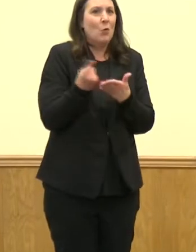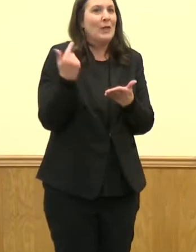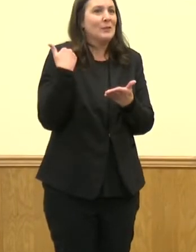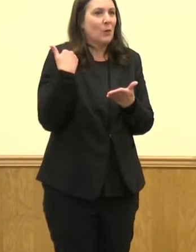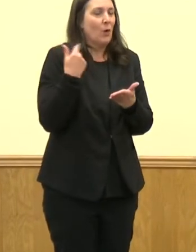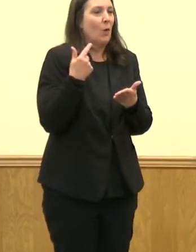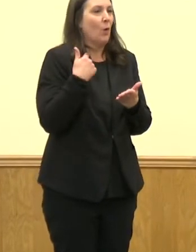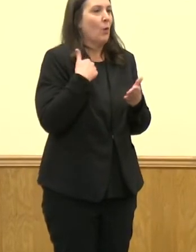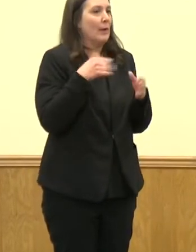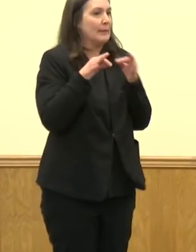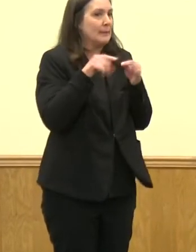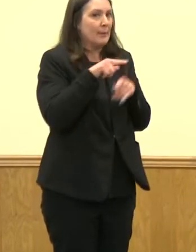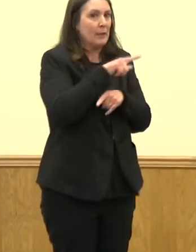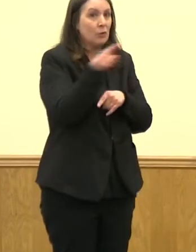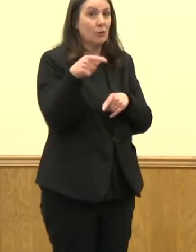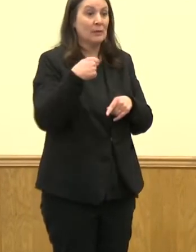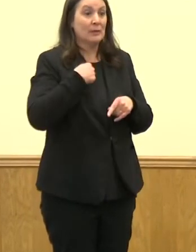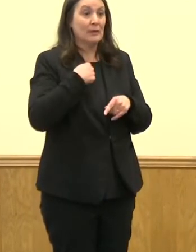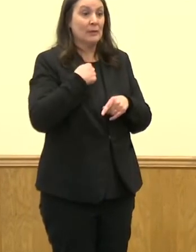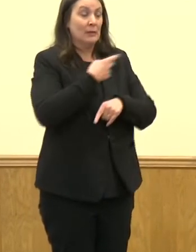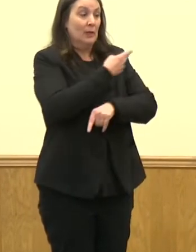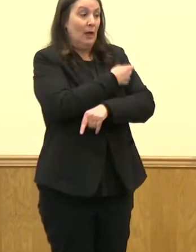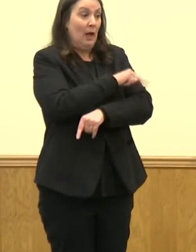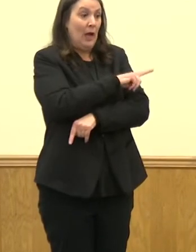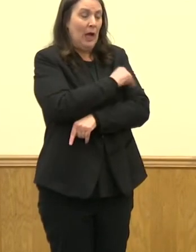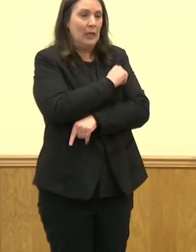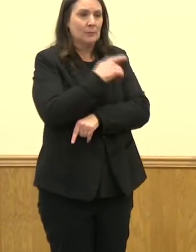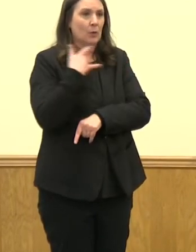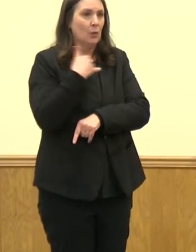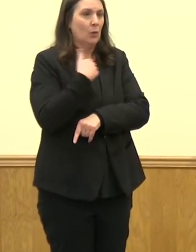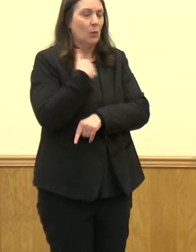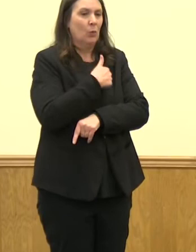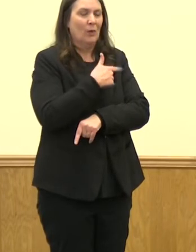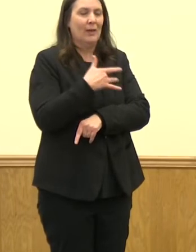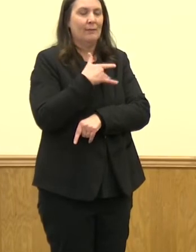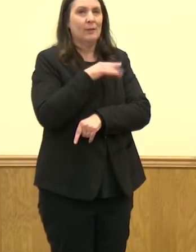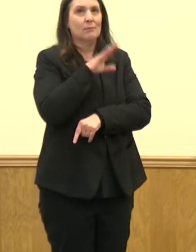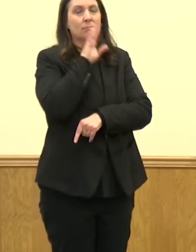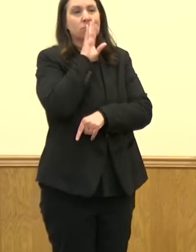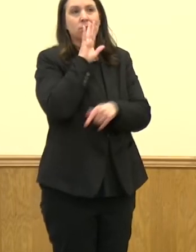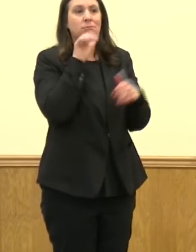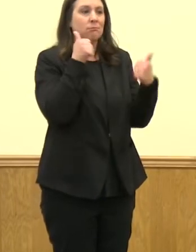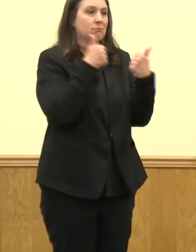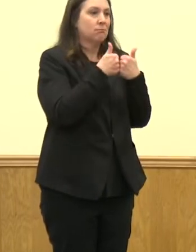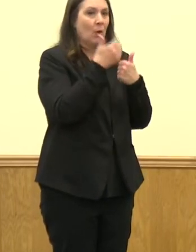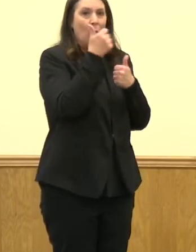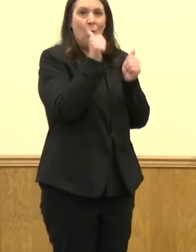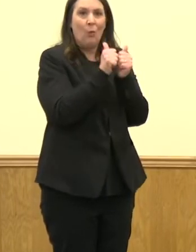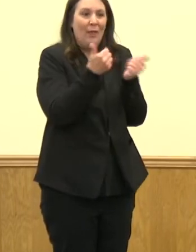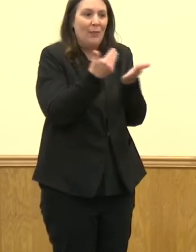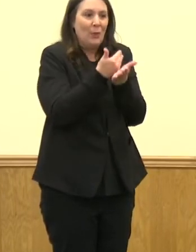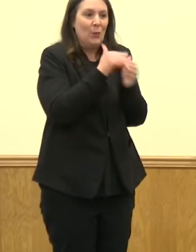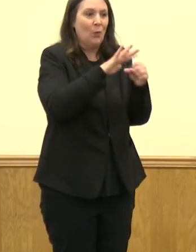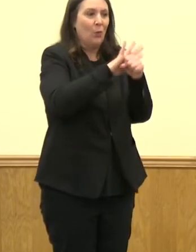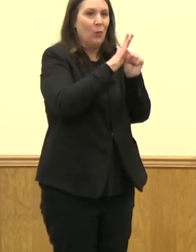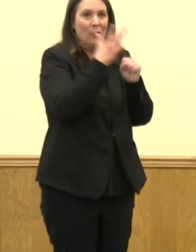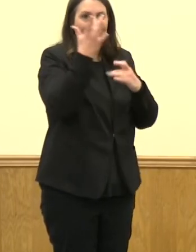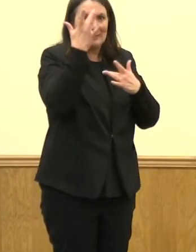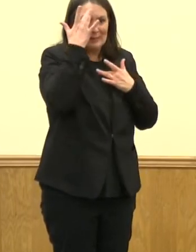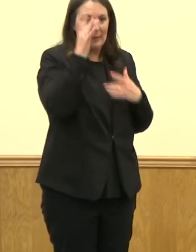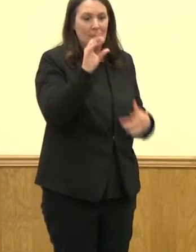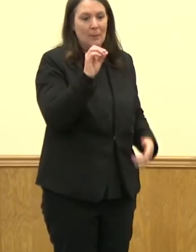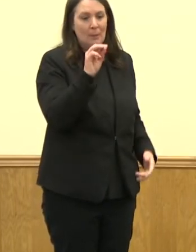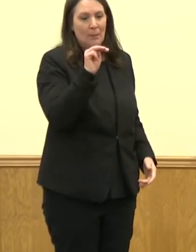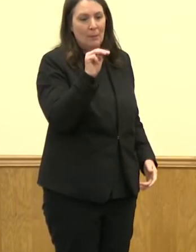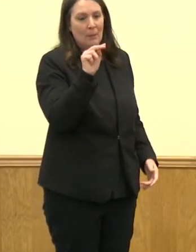of the challenges as a hospital that we're experiencing with this Omicron surge. I'm pleased to say that